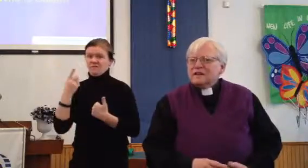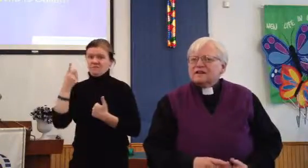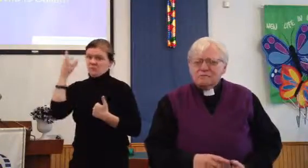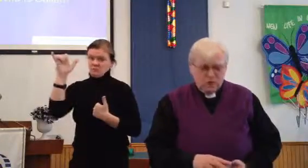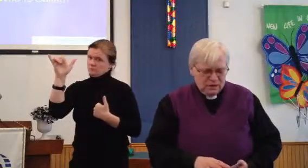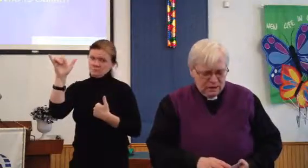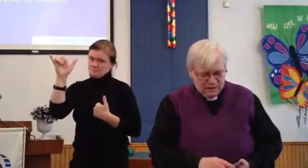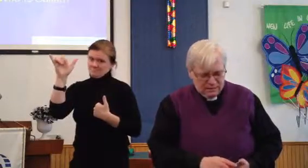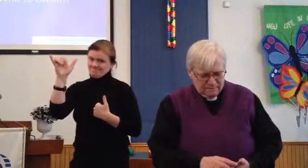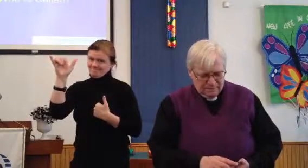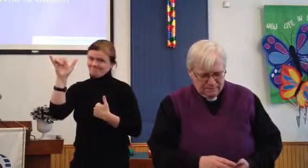face that mortality.